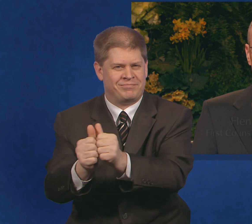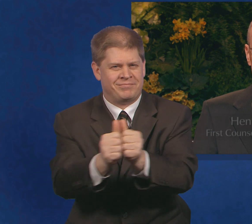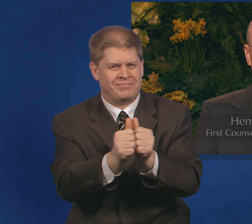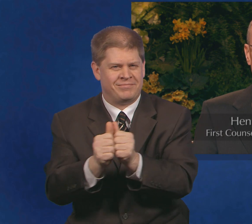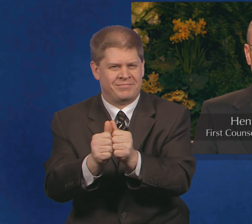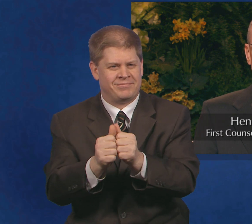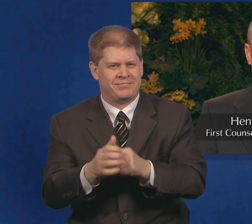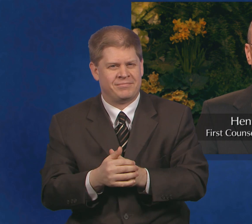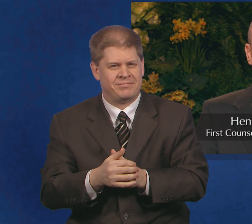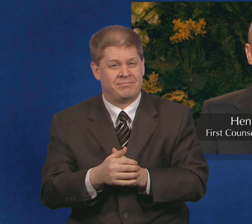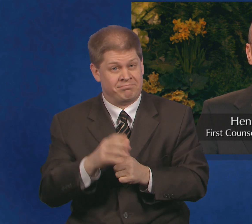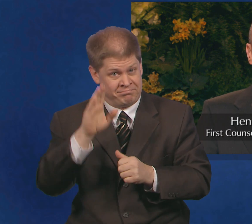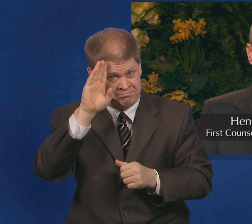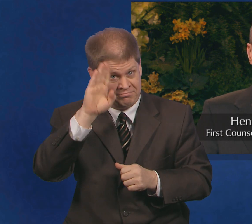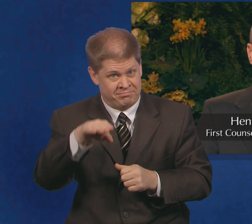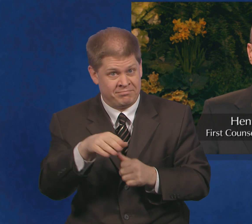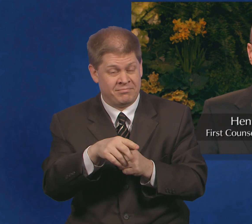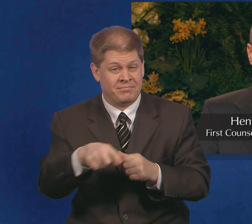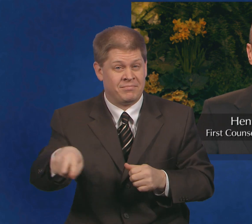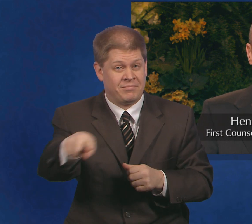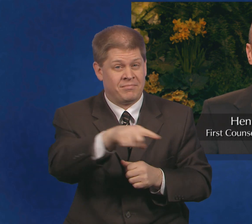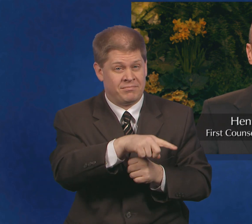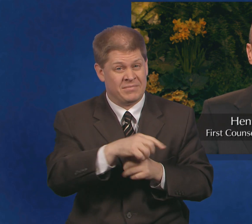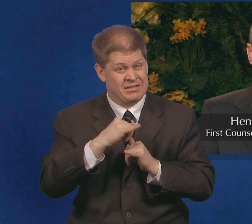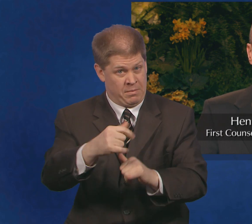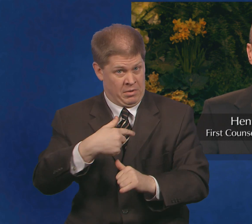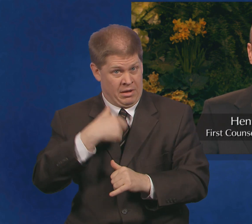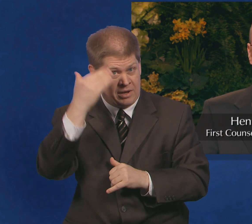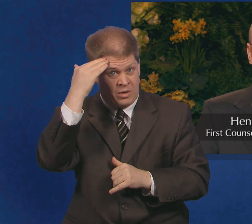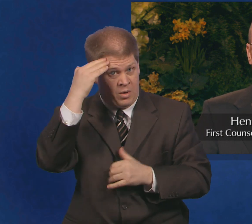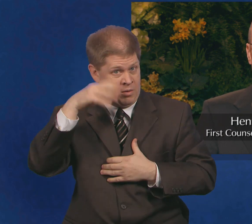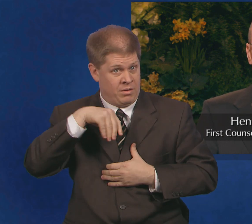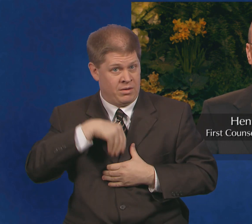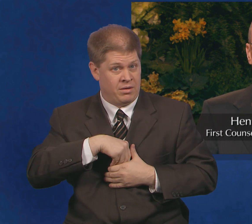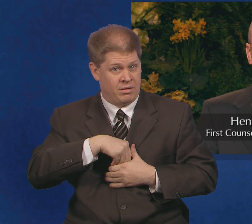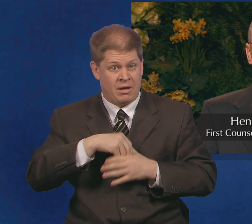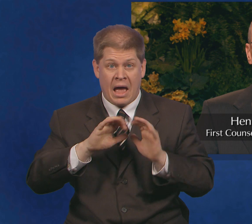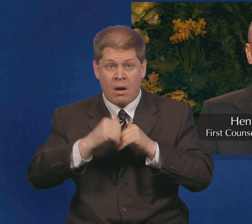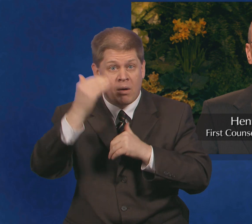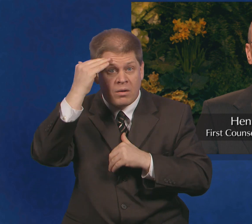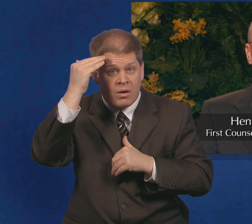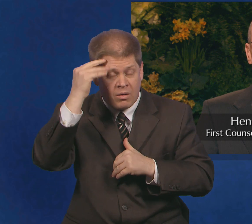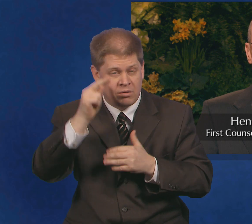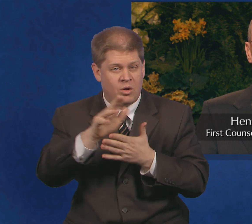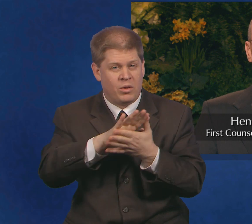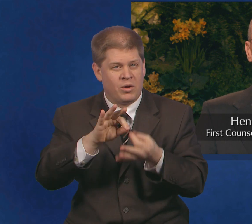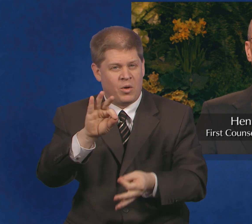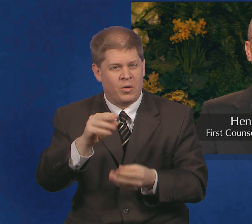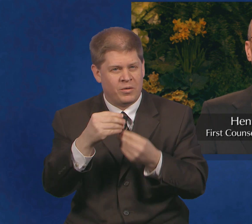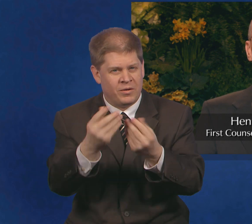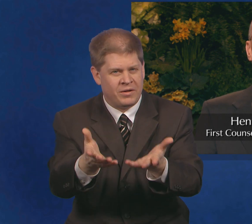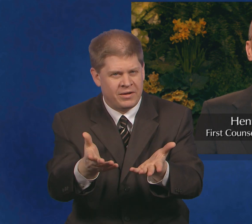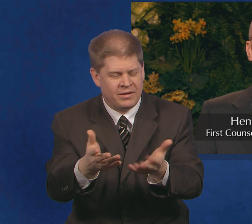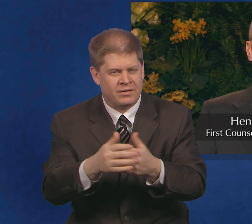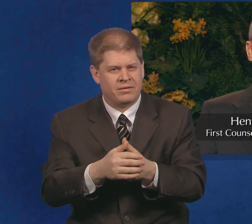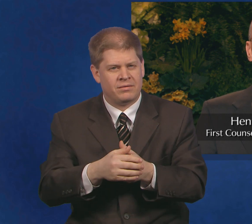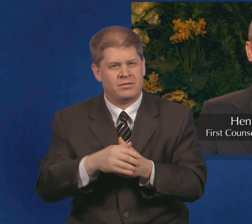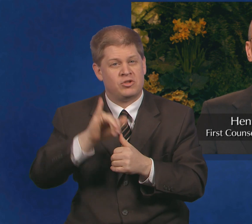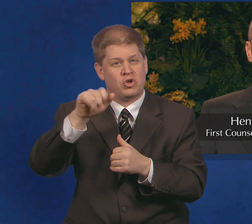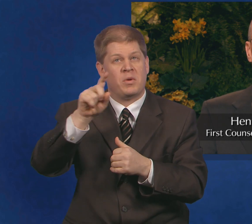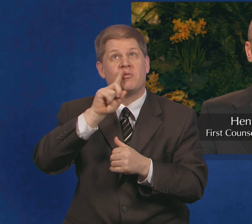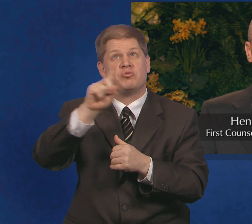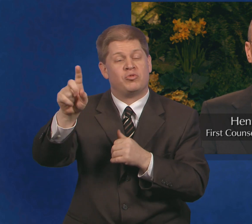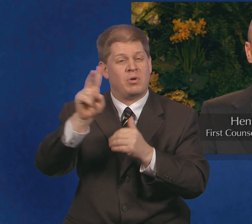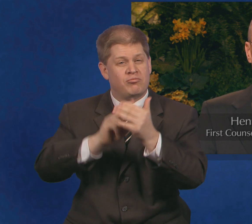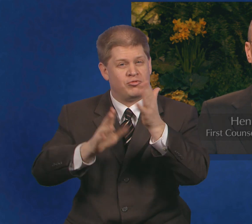You can know, as I know, by the power of the Holy Ghost, that Joseph Smith was God's prophet